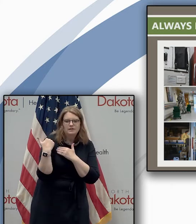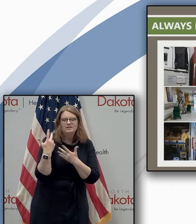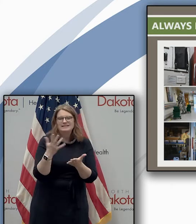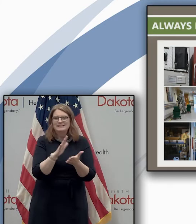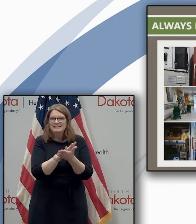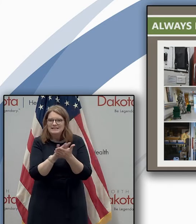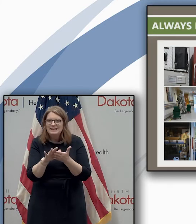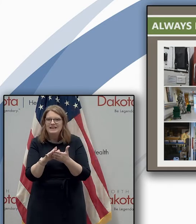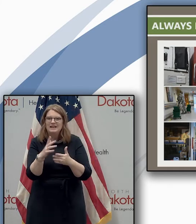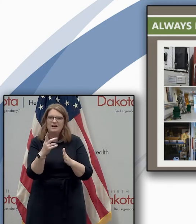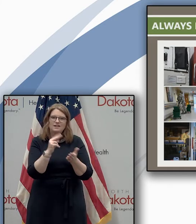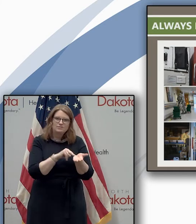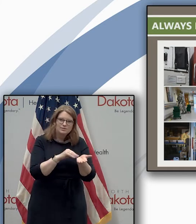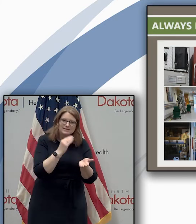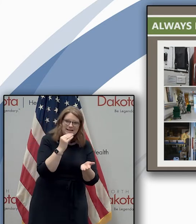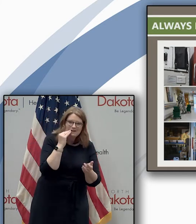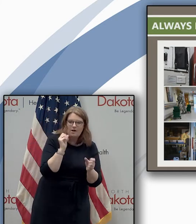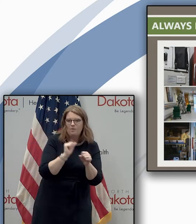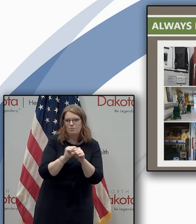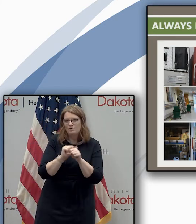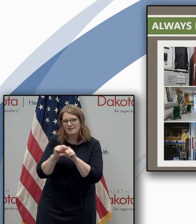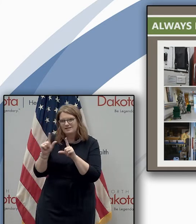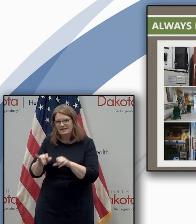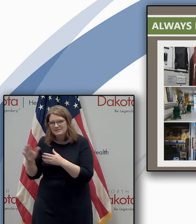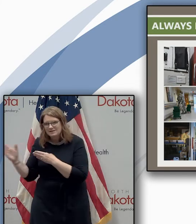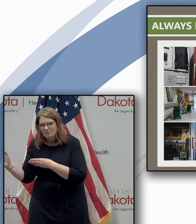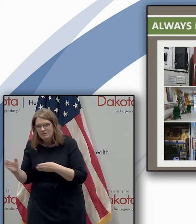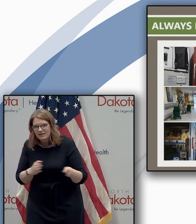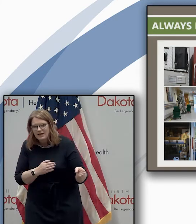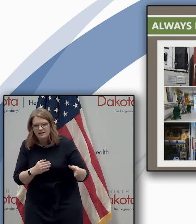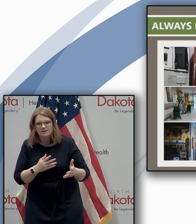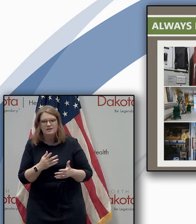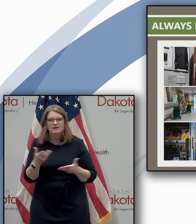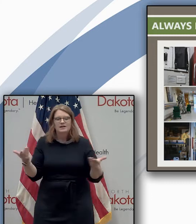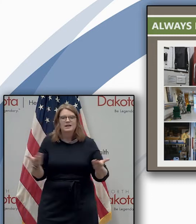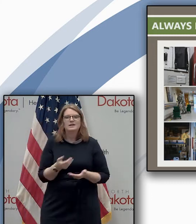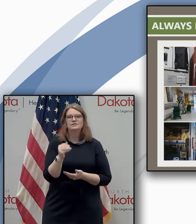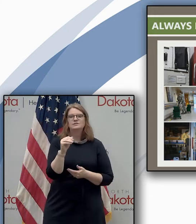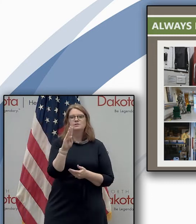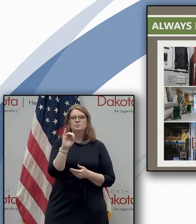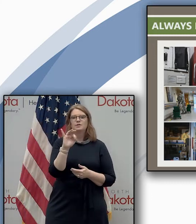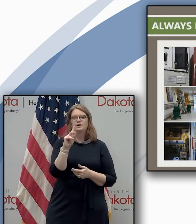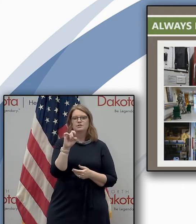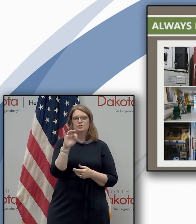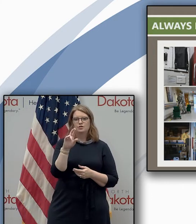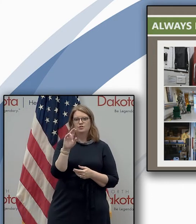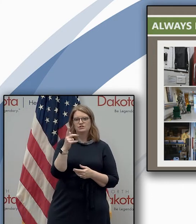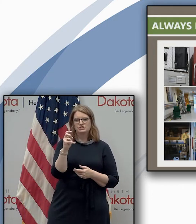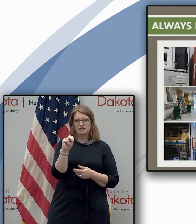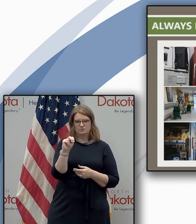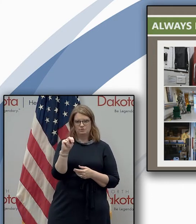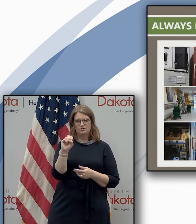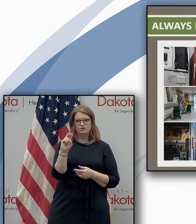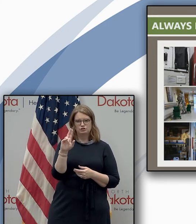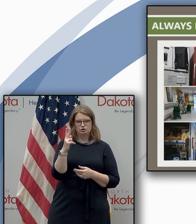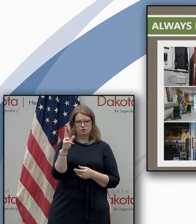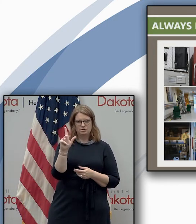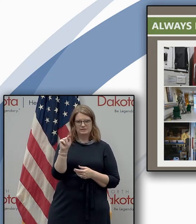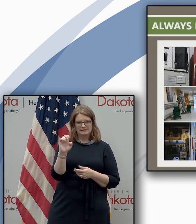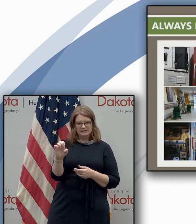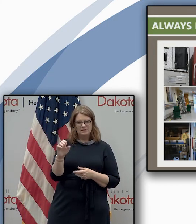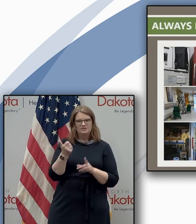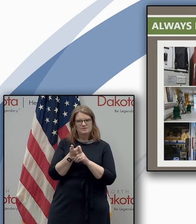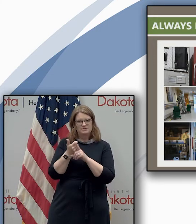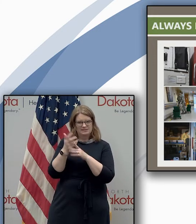care working on the testing strategy you were introduced to brigadier general schulte a while back he was spearheading that for a number of